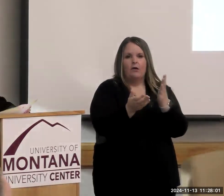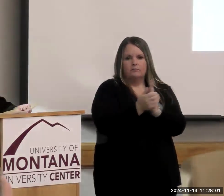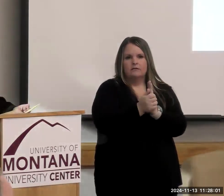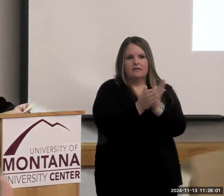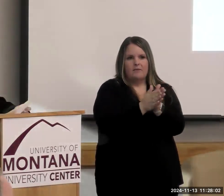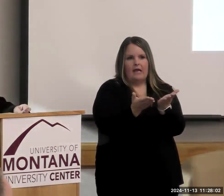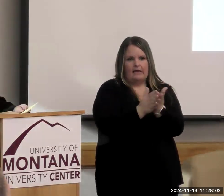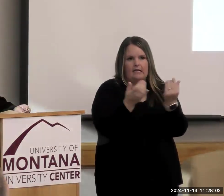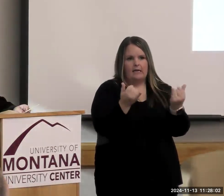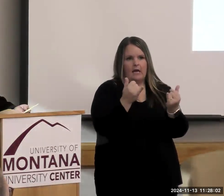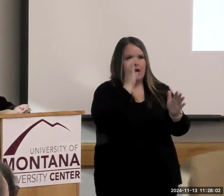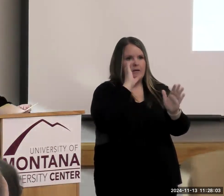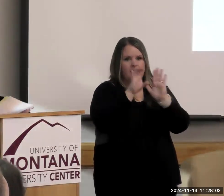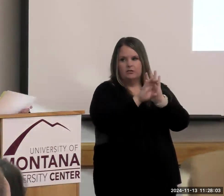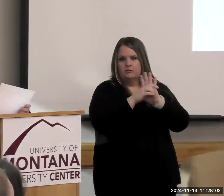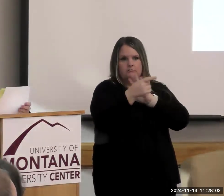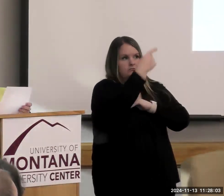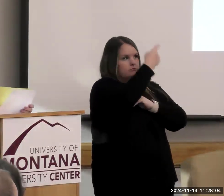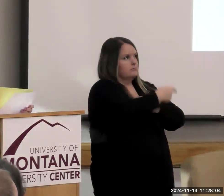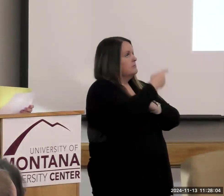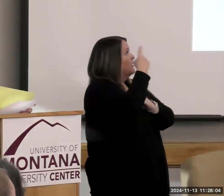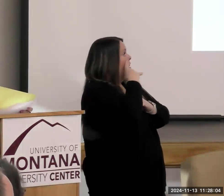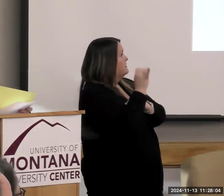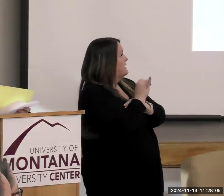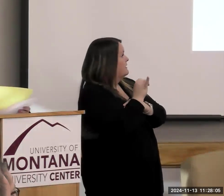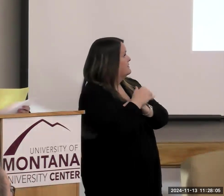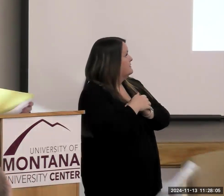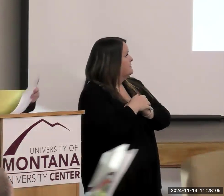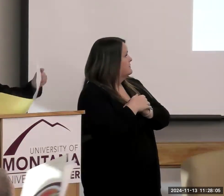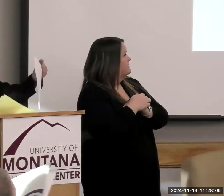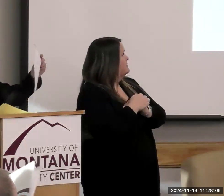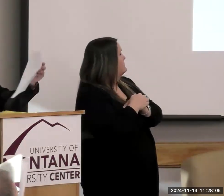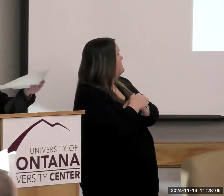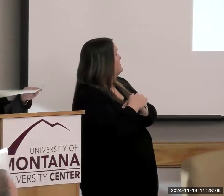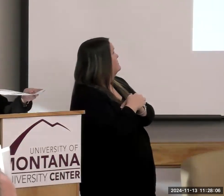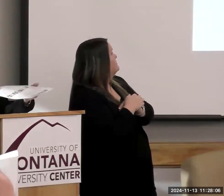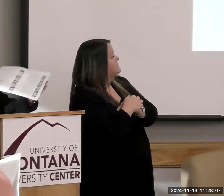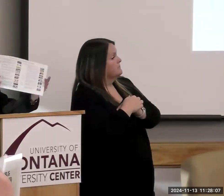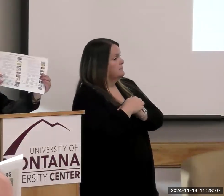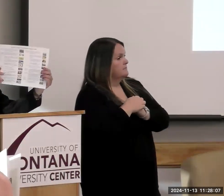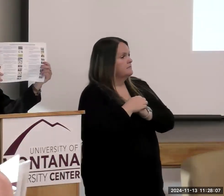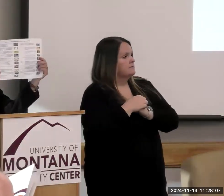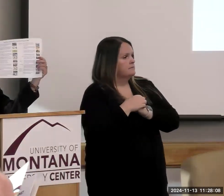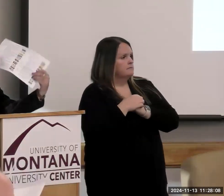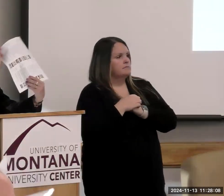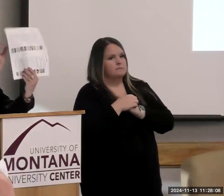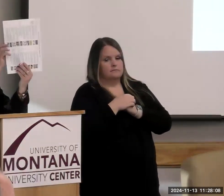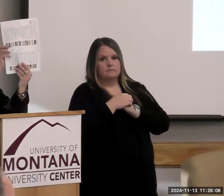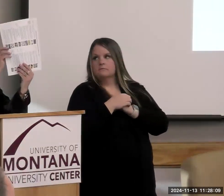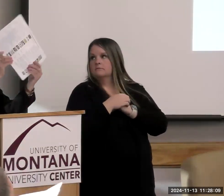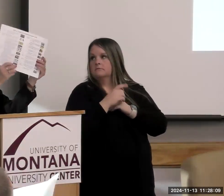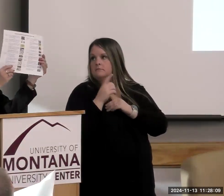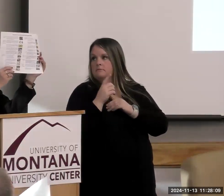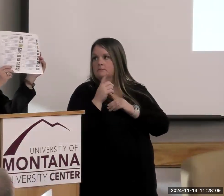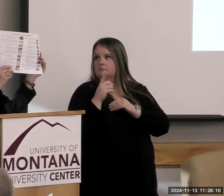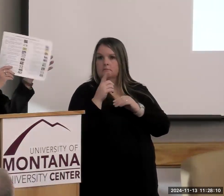and this is a picture of the handout that you, yours is on the, is this way,